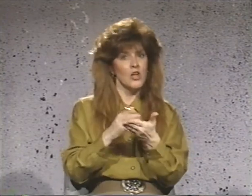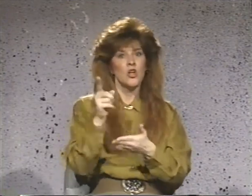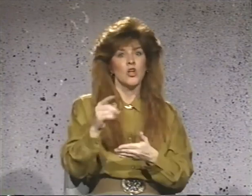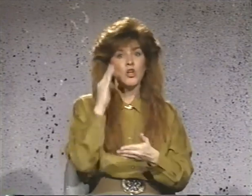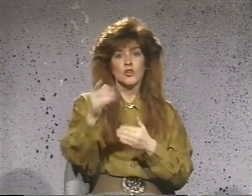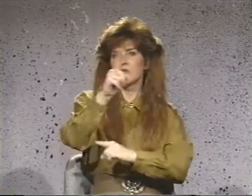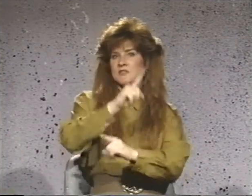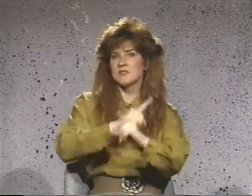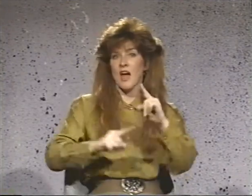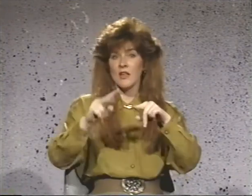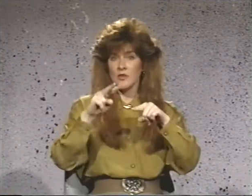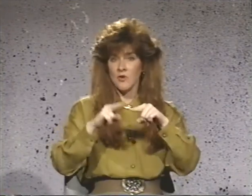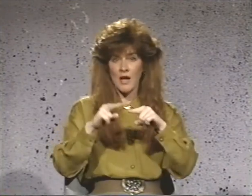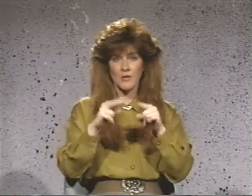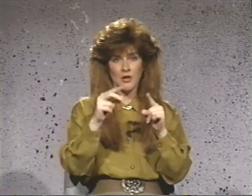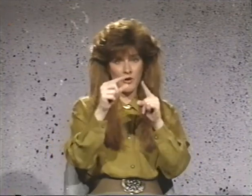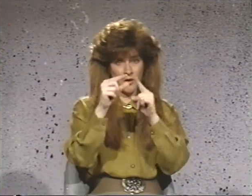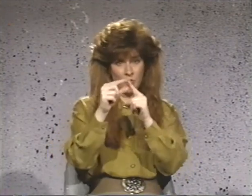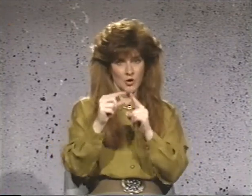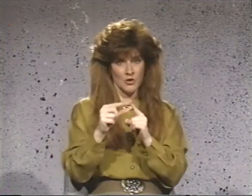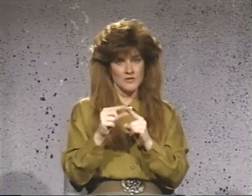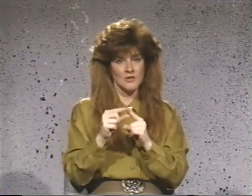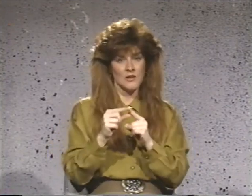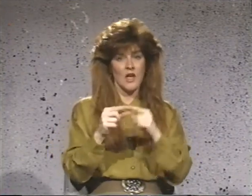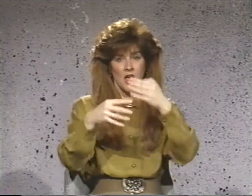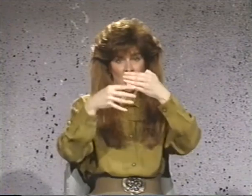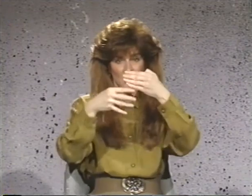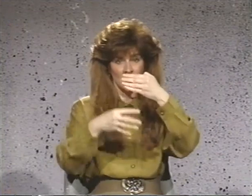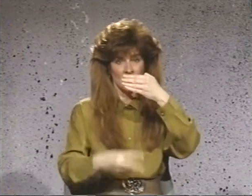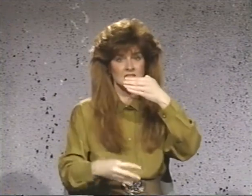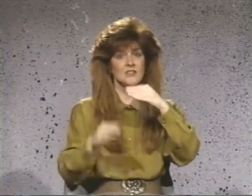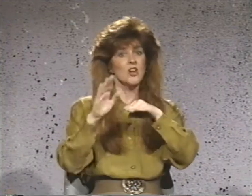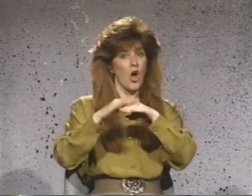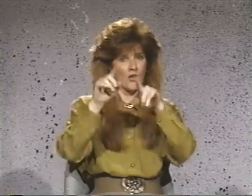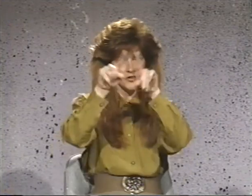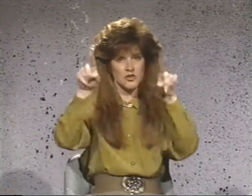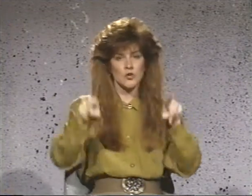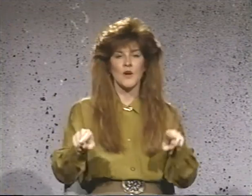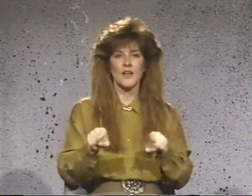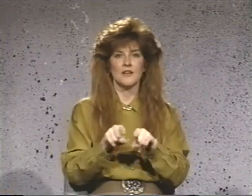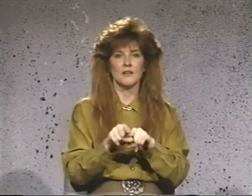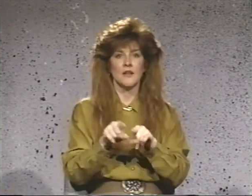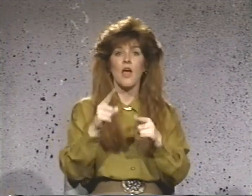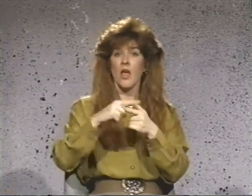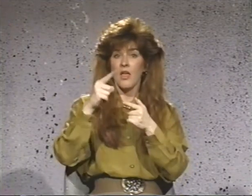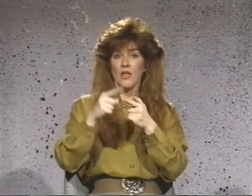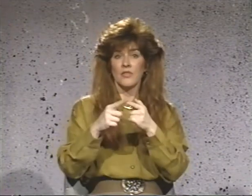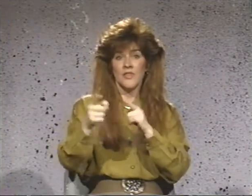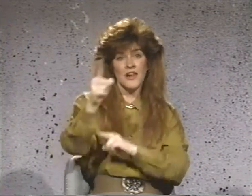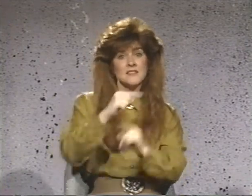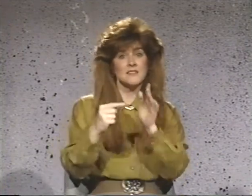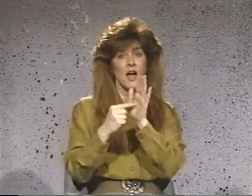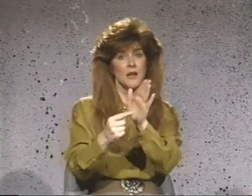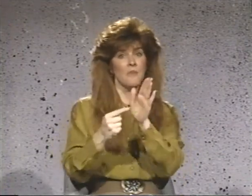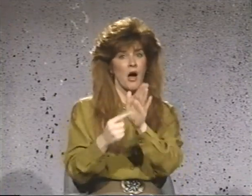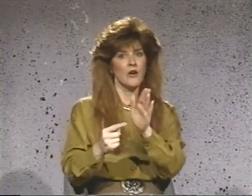you will sign the vocabulary words listed on the screen. Then, a sign model